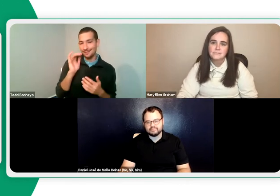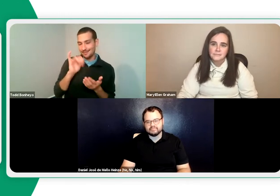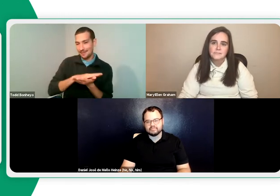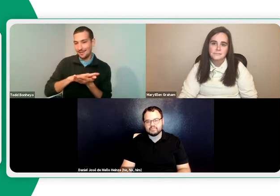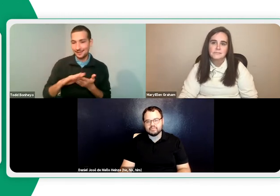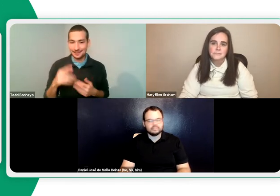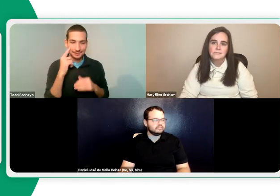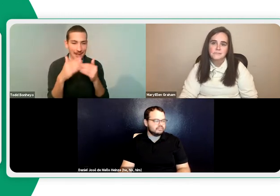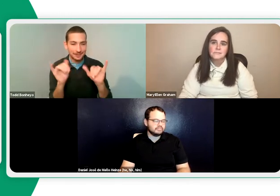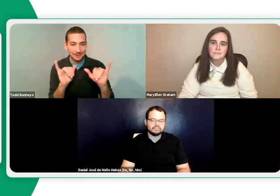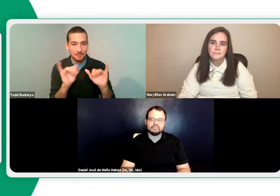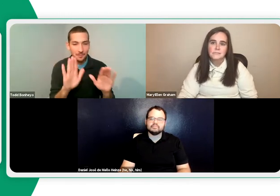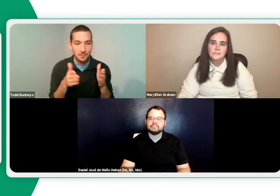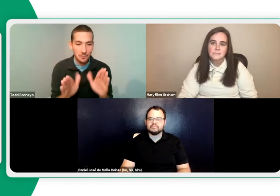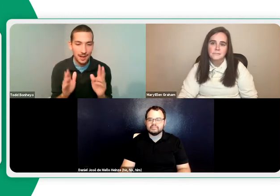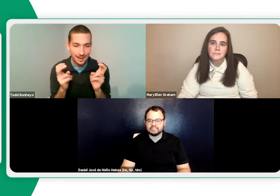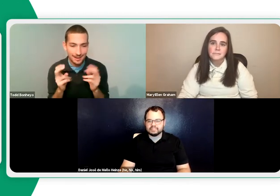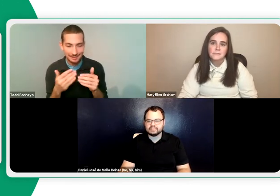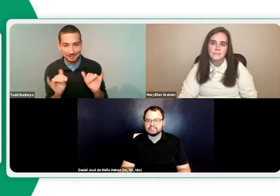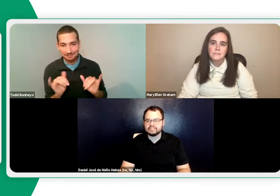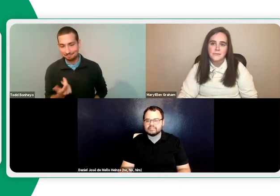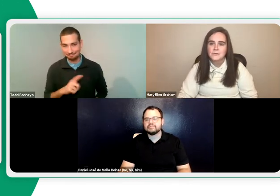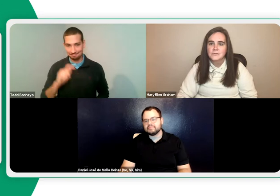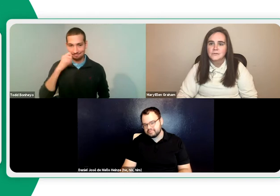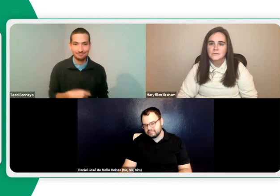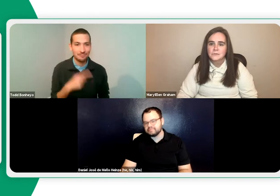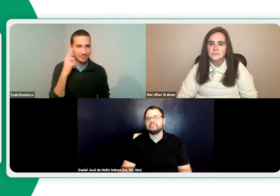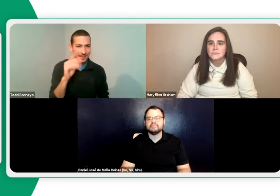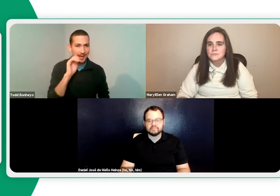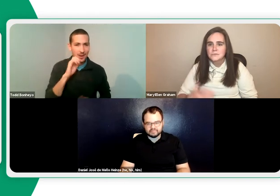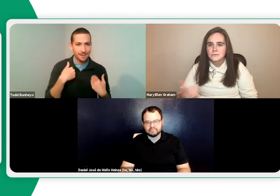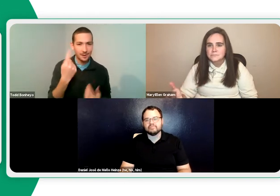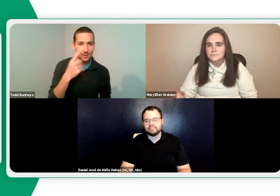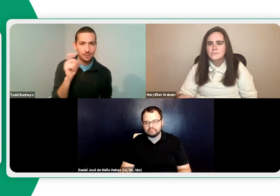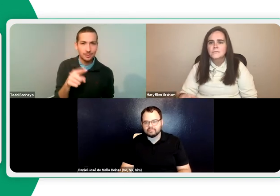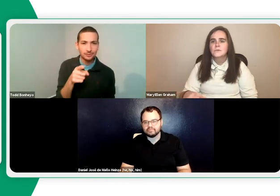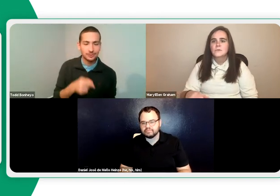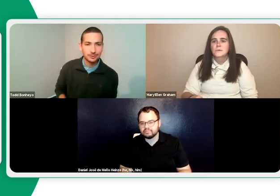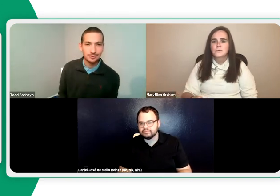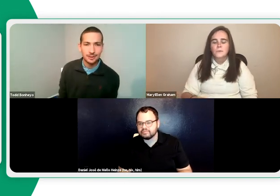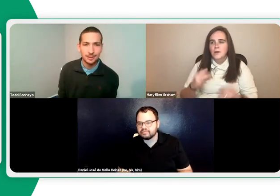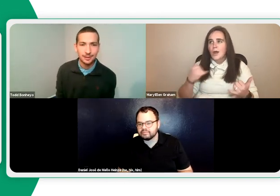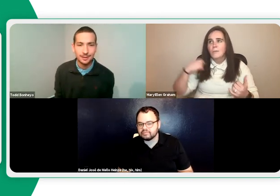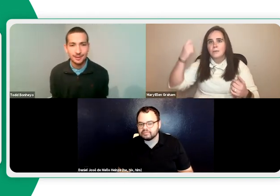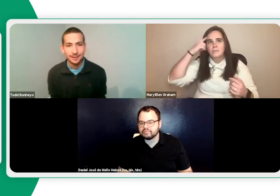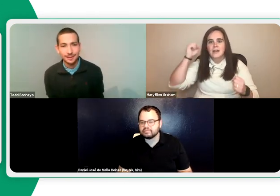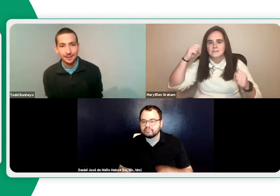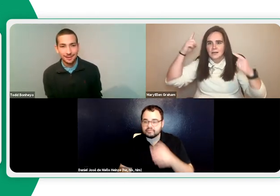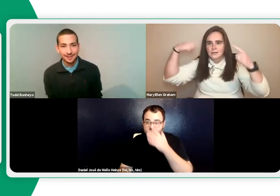document. And it's a similar technique you use. I think we're pretty close in that. Mary Ellen, I see you wanted to make a